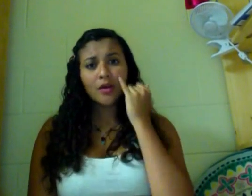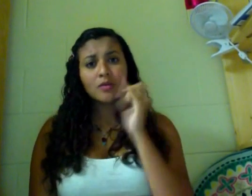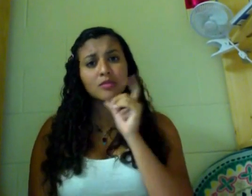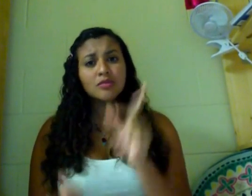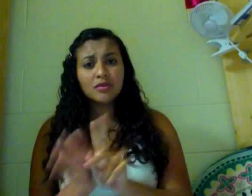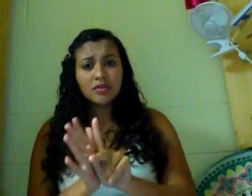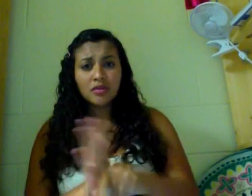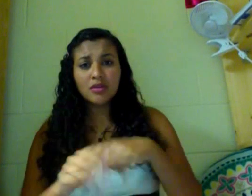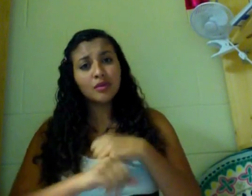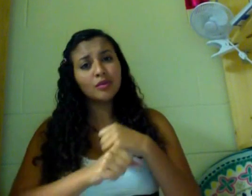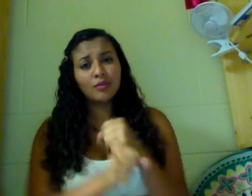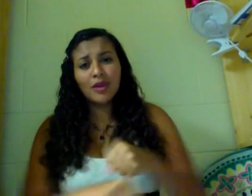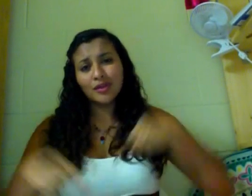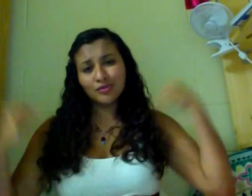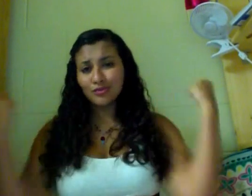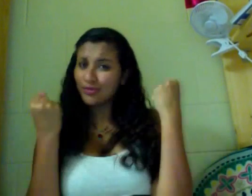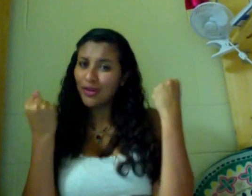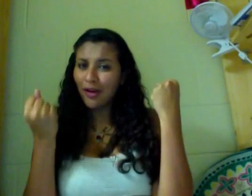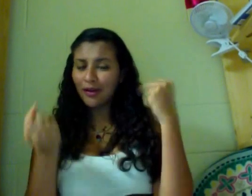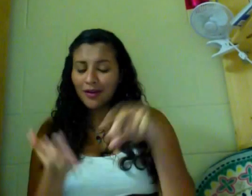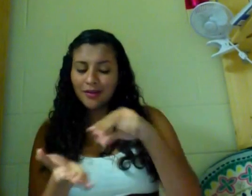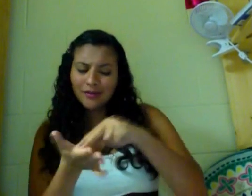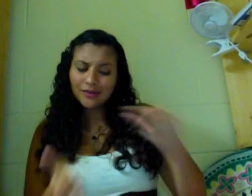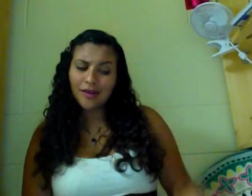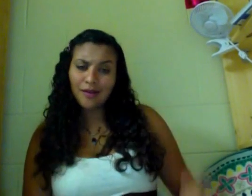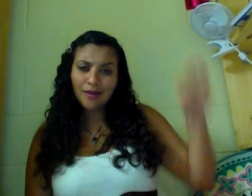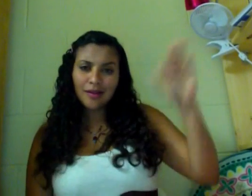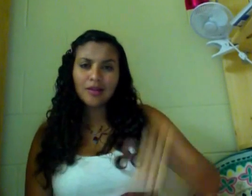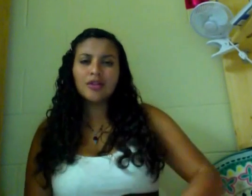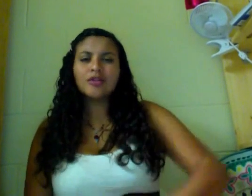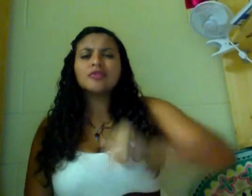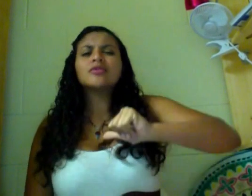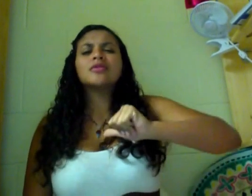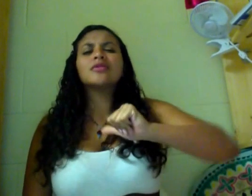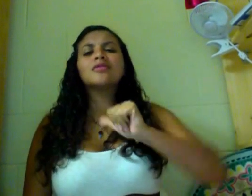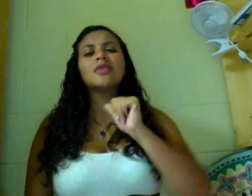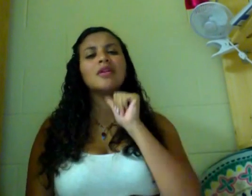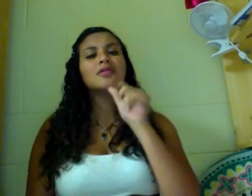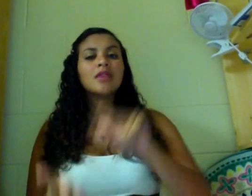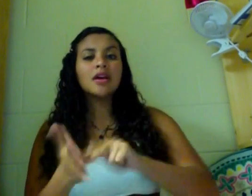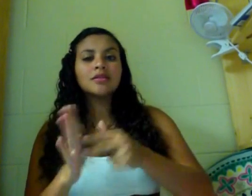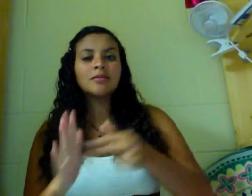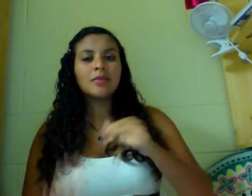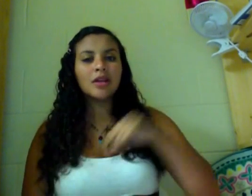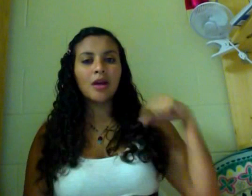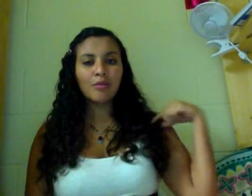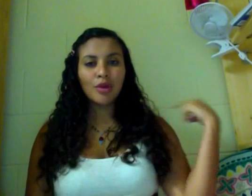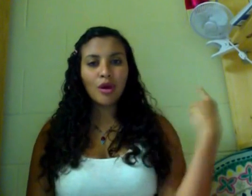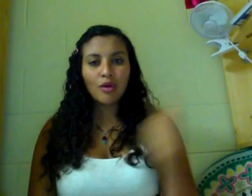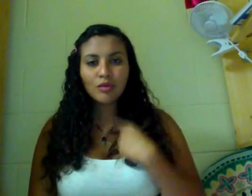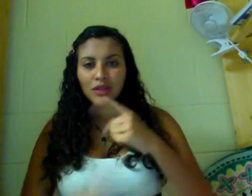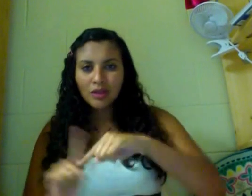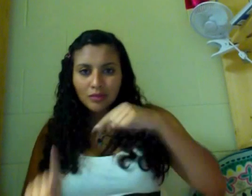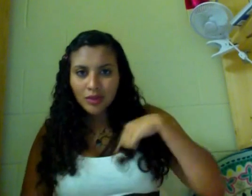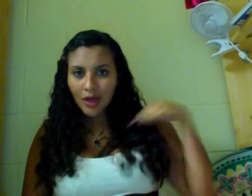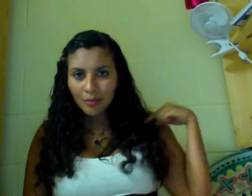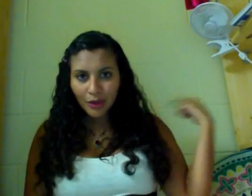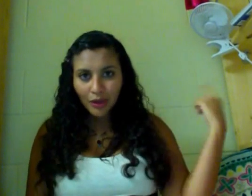What doesn't kill you makes you stronger, stand a little taller Doesn't mean I'm lonely when I'm